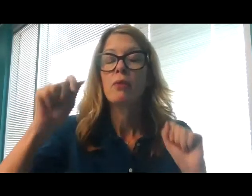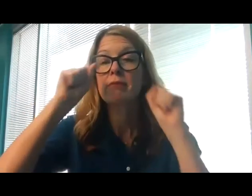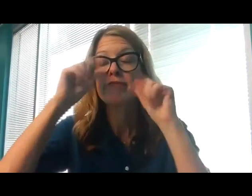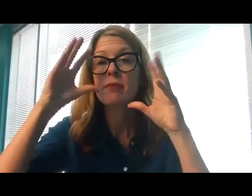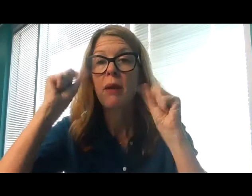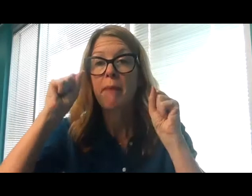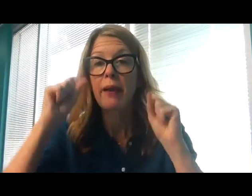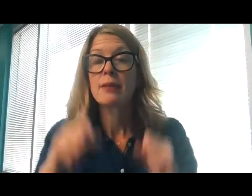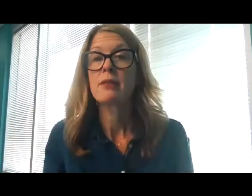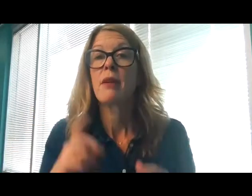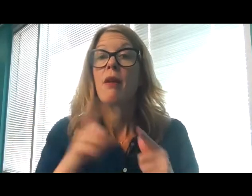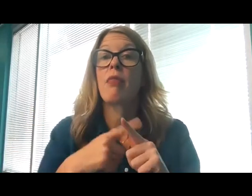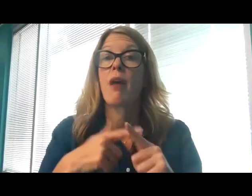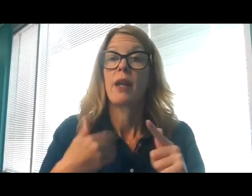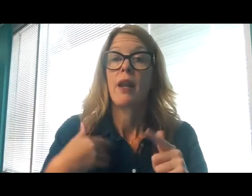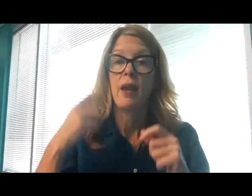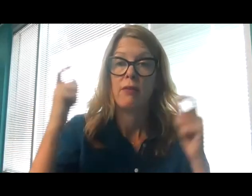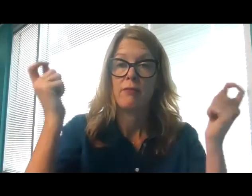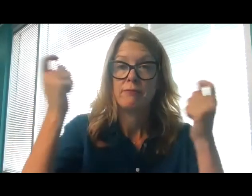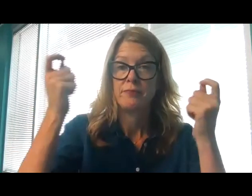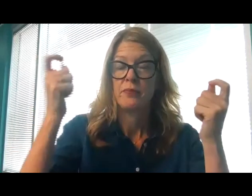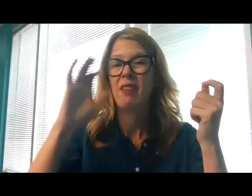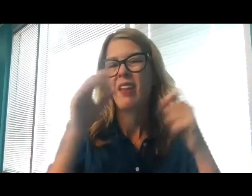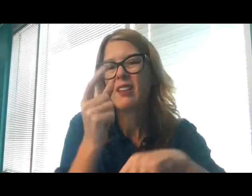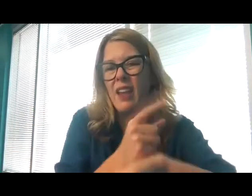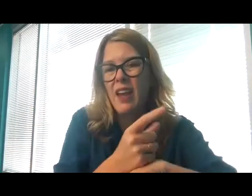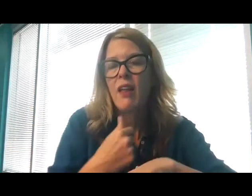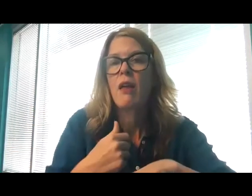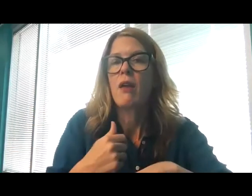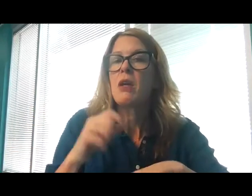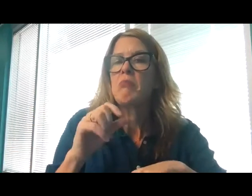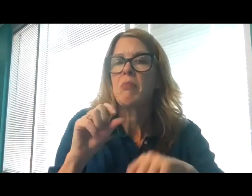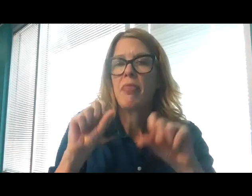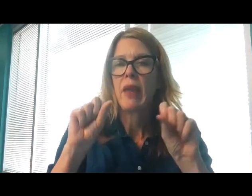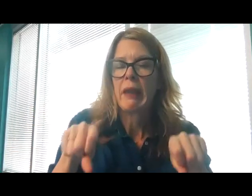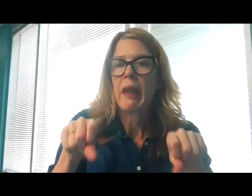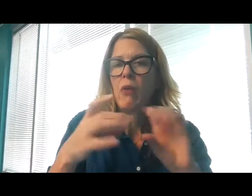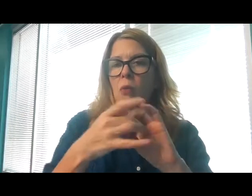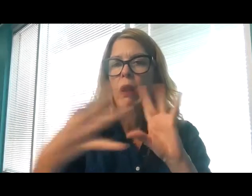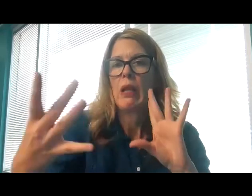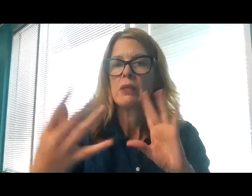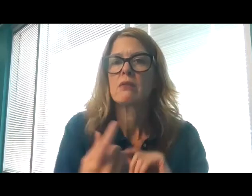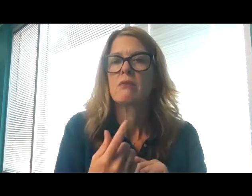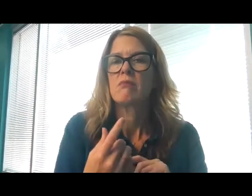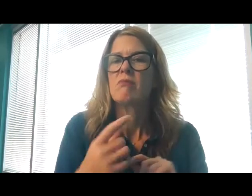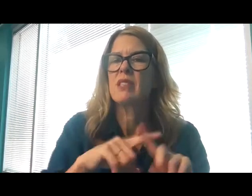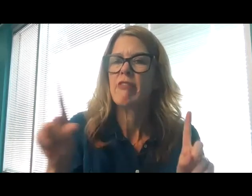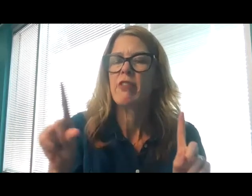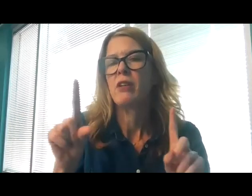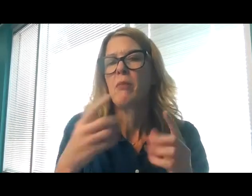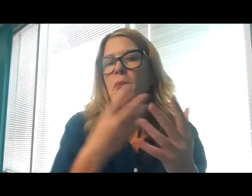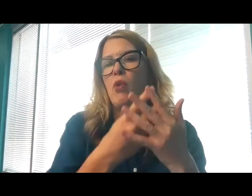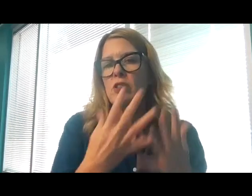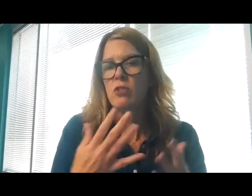Now at the festival he used to release a prisoner for them, anyone for whom they asked. Now a man called